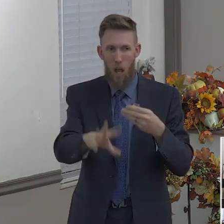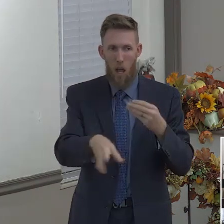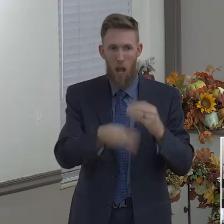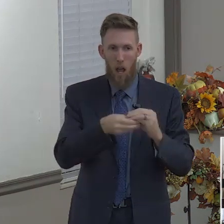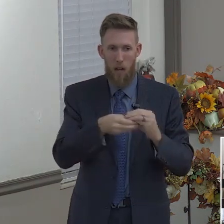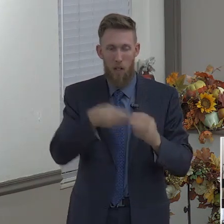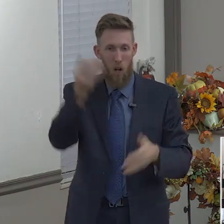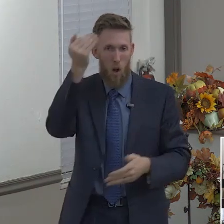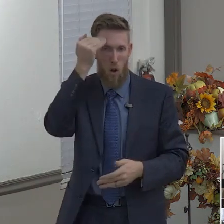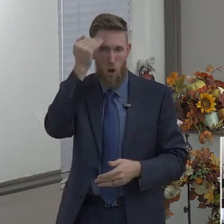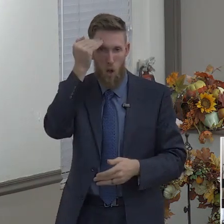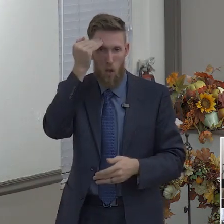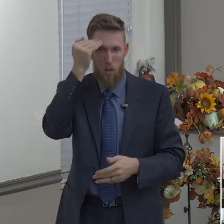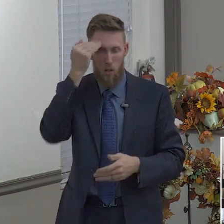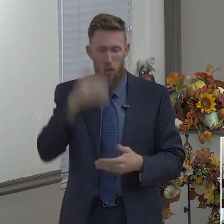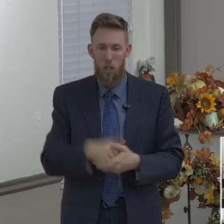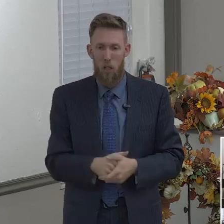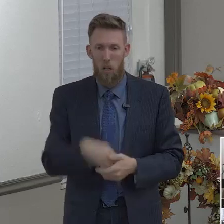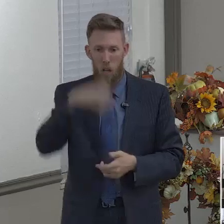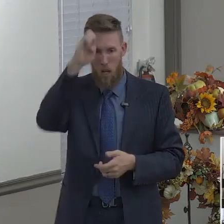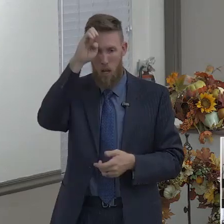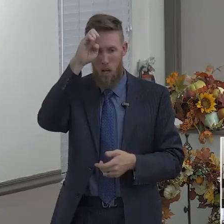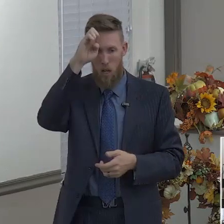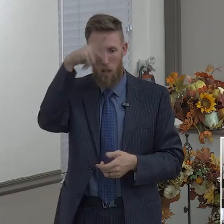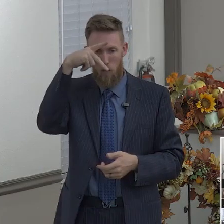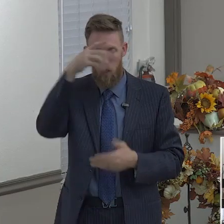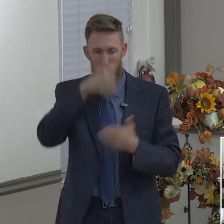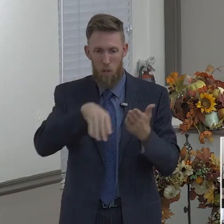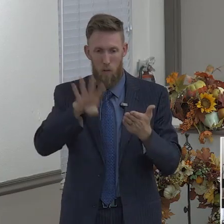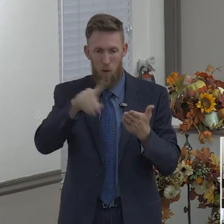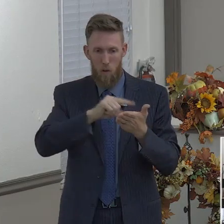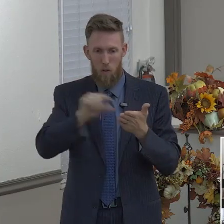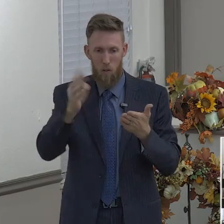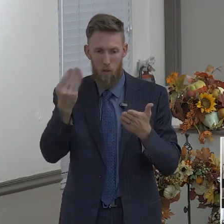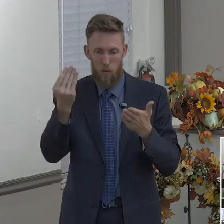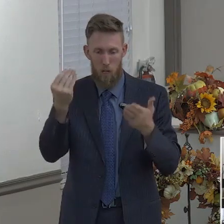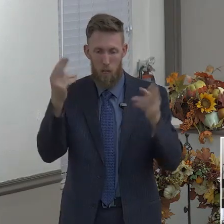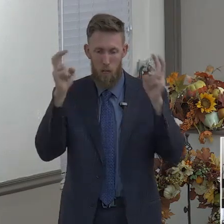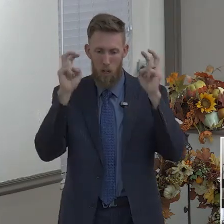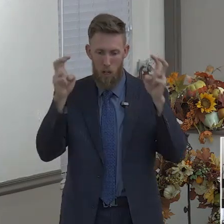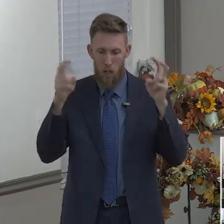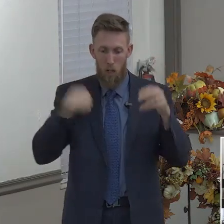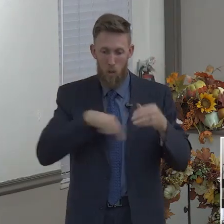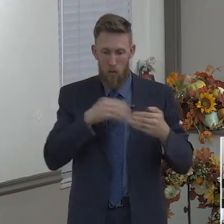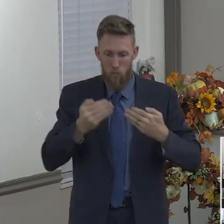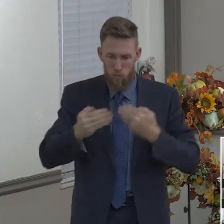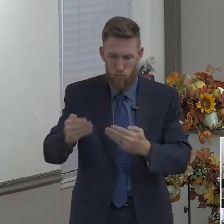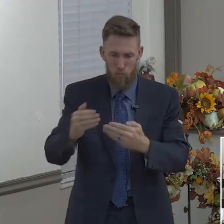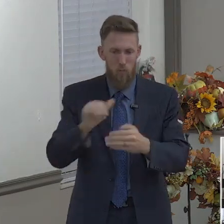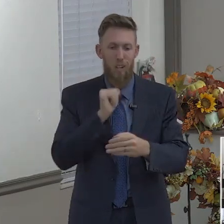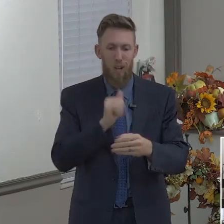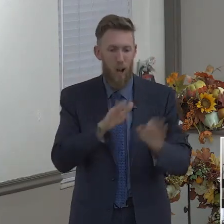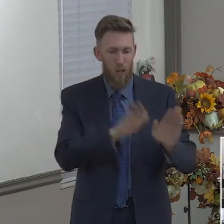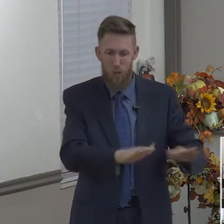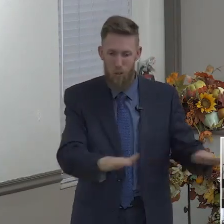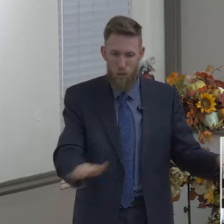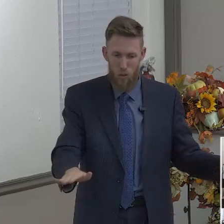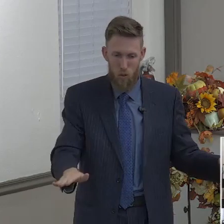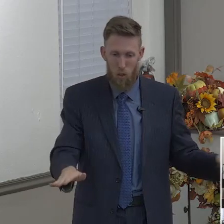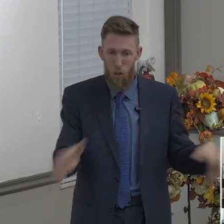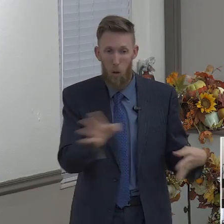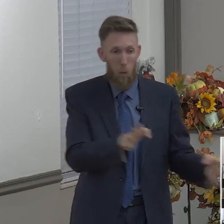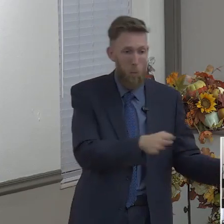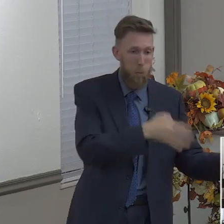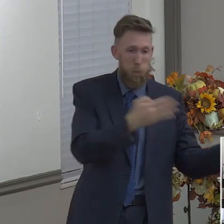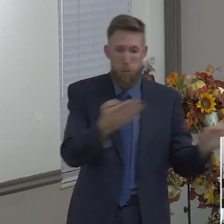Ephesians 4.14 says this, that we henceforth be no more children, tossed to and fro, and carried about with